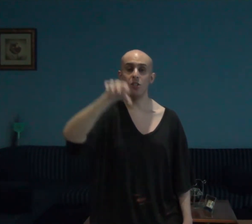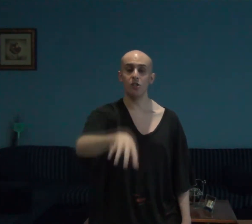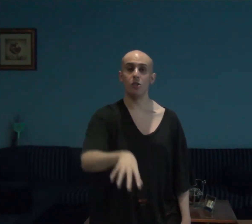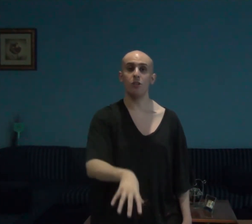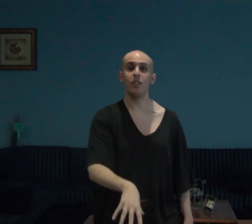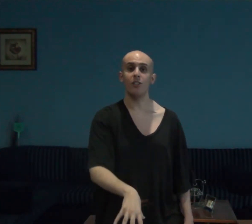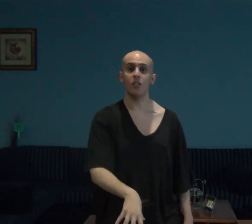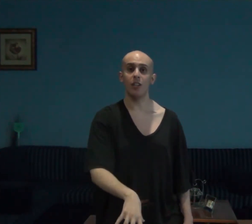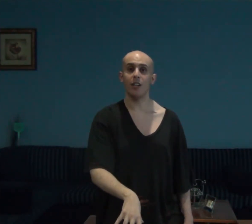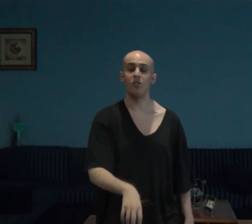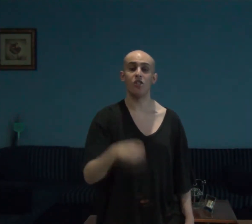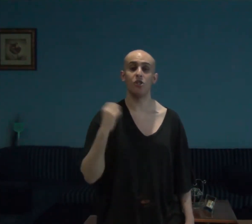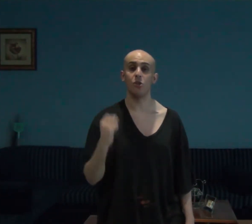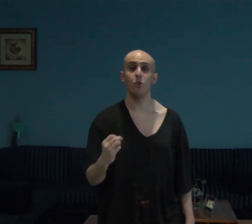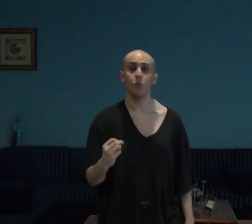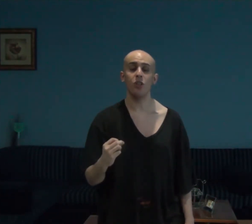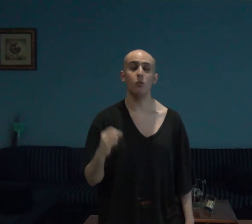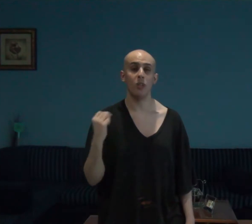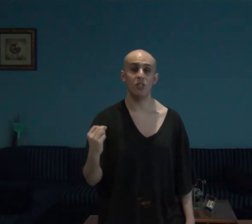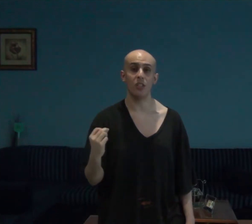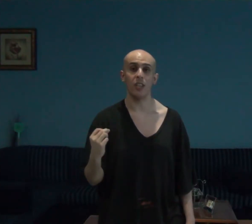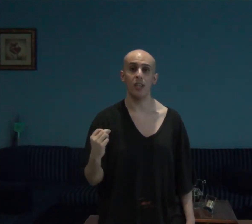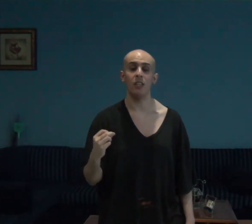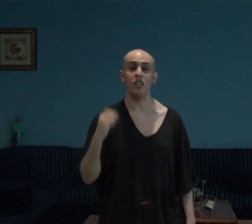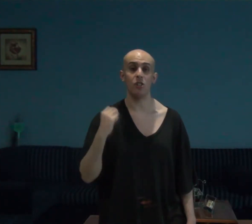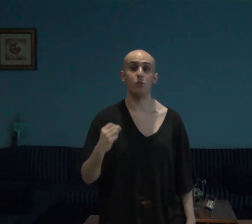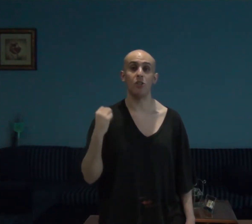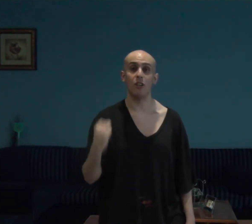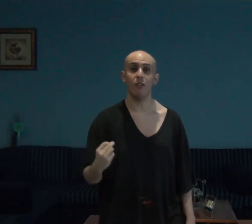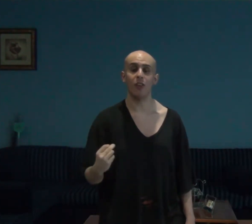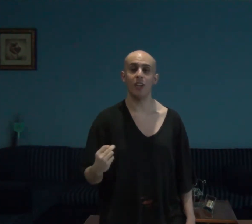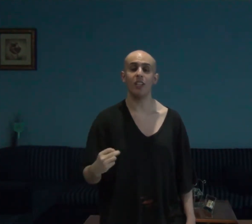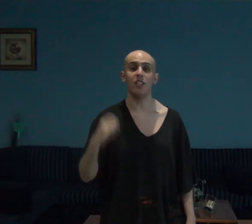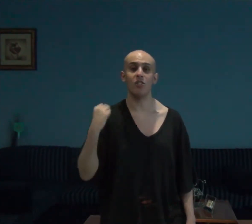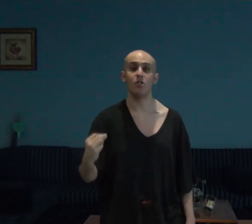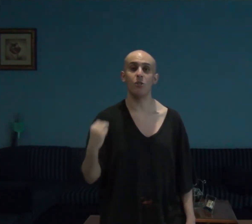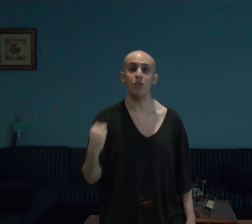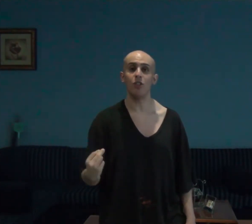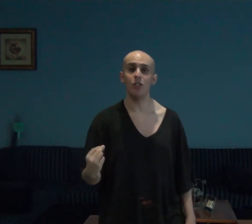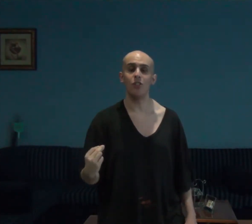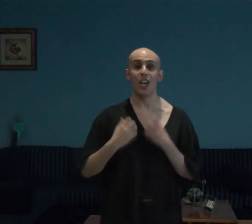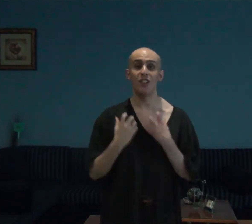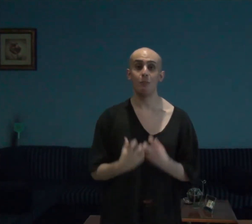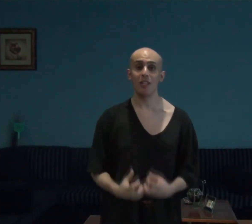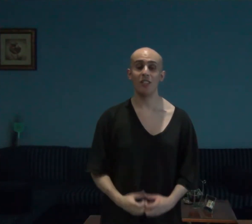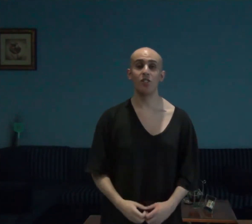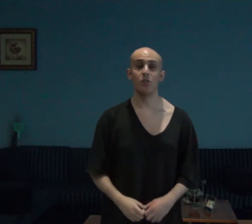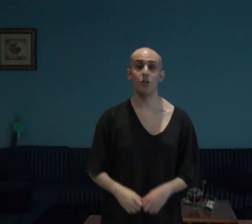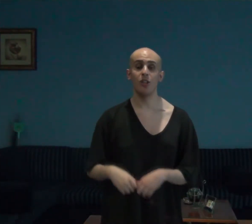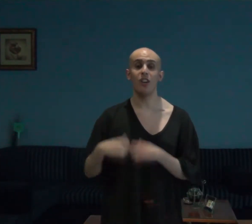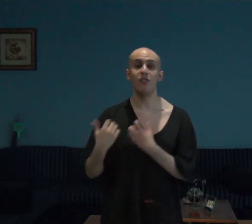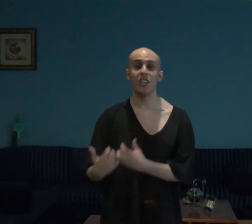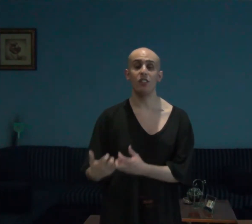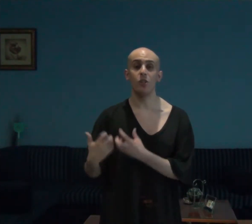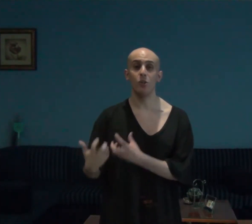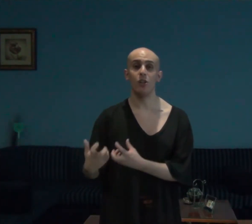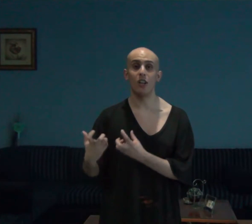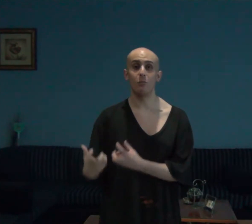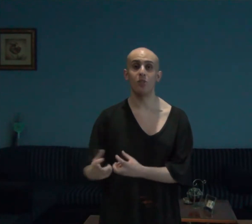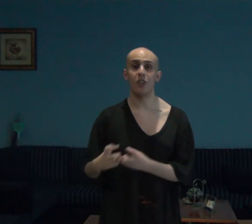this story guys and gals is so real once again and so terrifying yet so good and the basic story of daniel gold harbour's